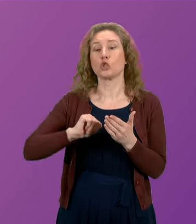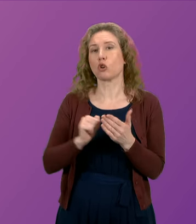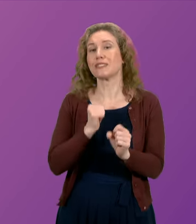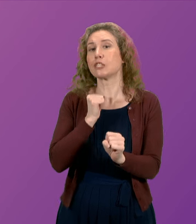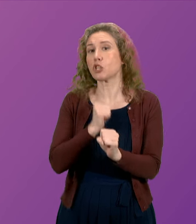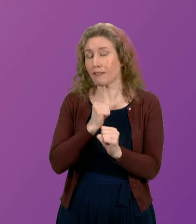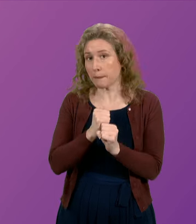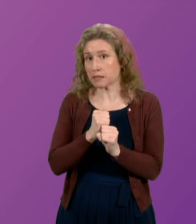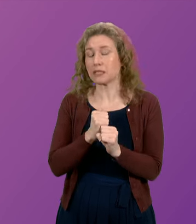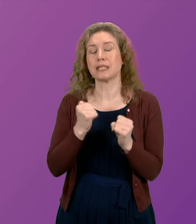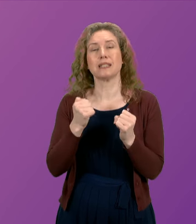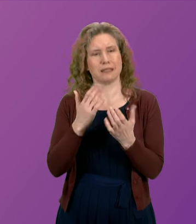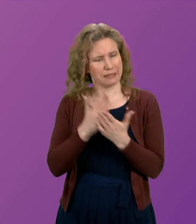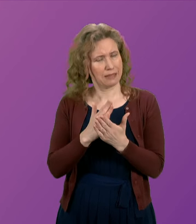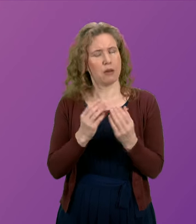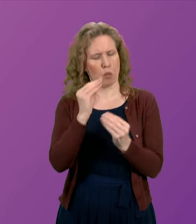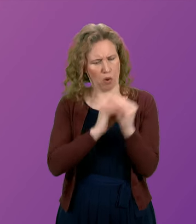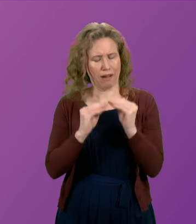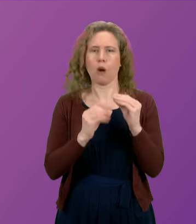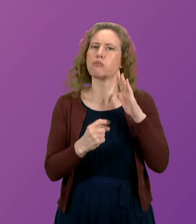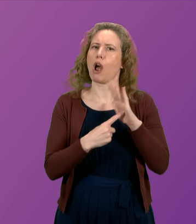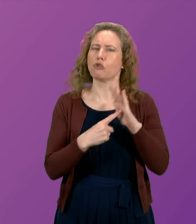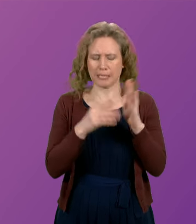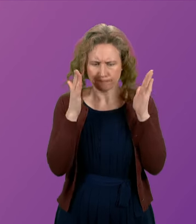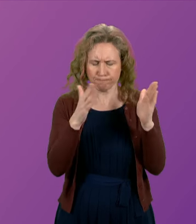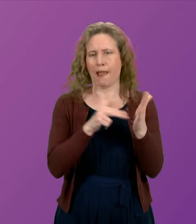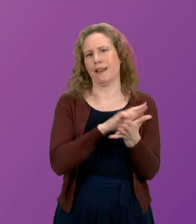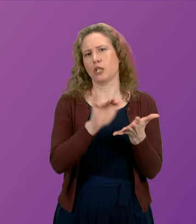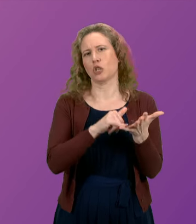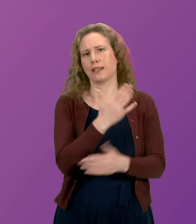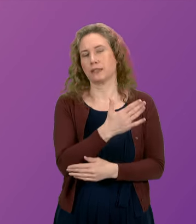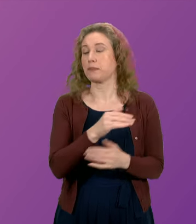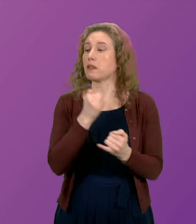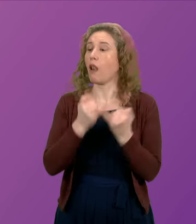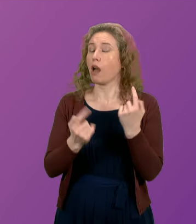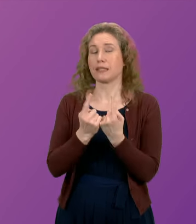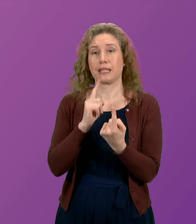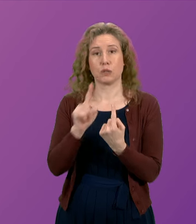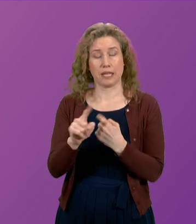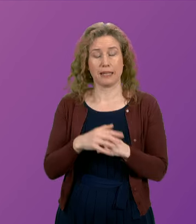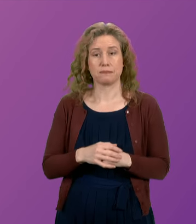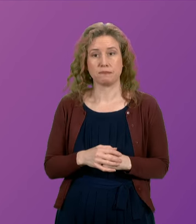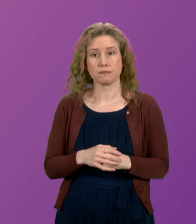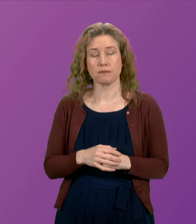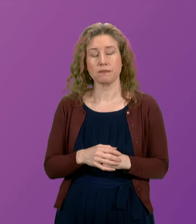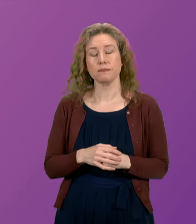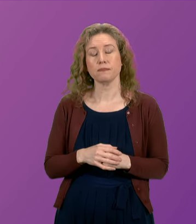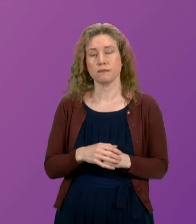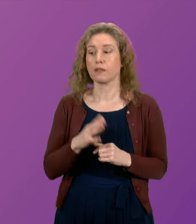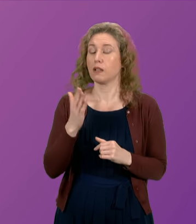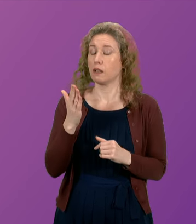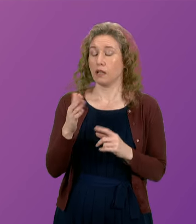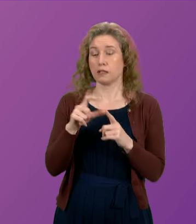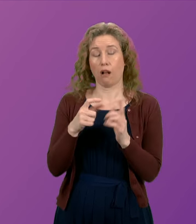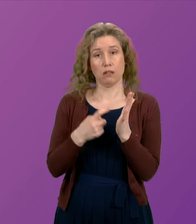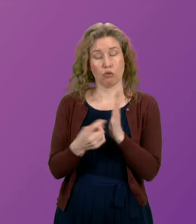government is giving the necessary priority to the National Health Service. And the last thing I would say, Presiding Officer, is this. And Mr Ross